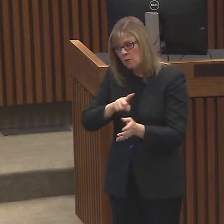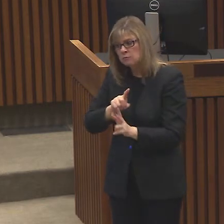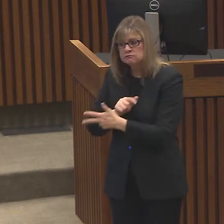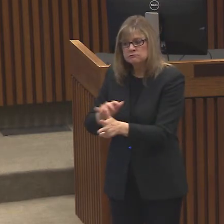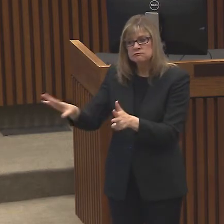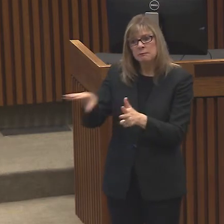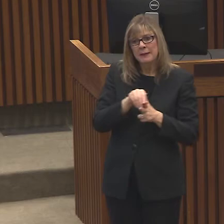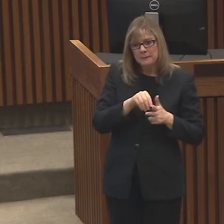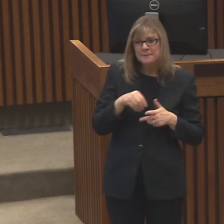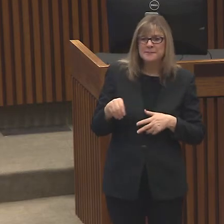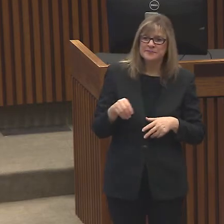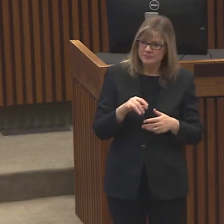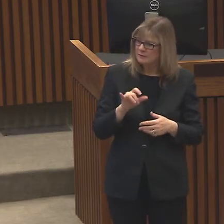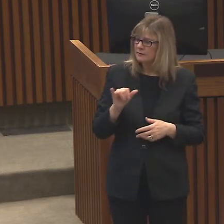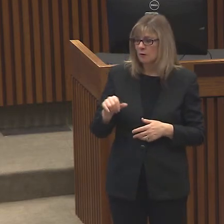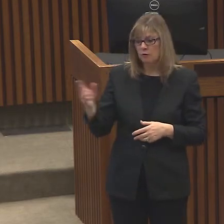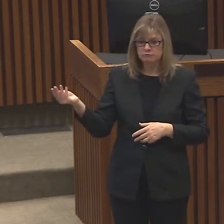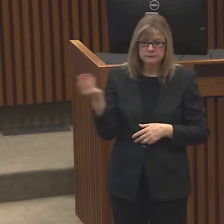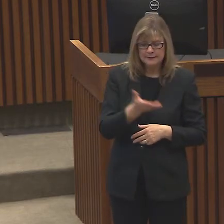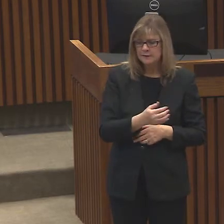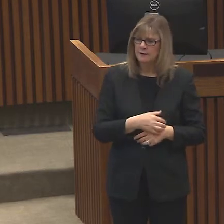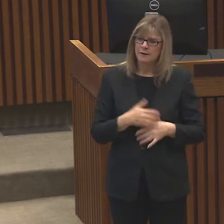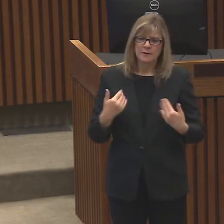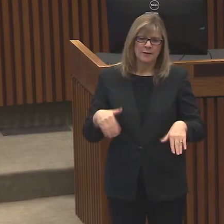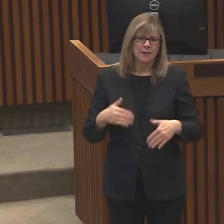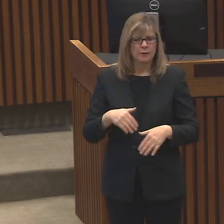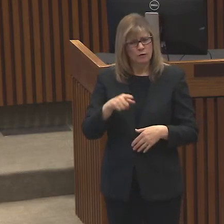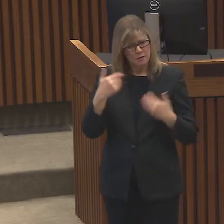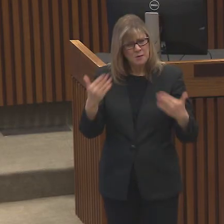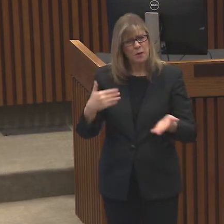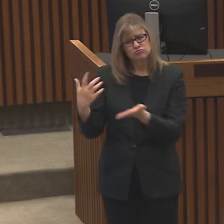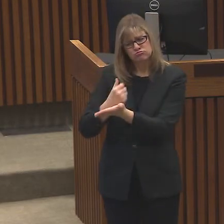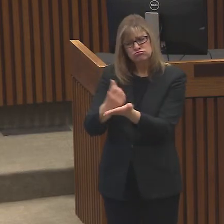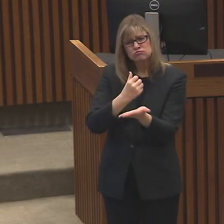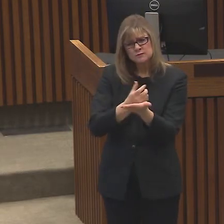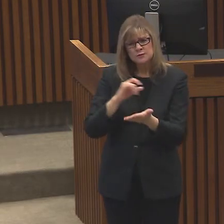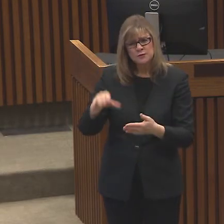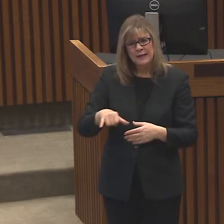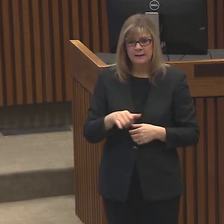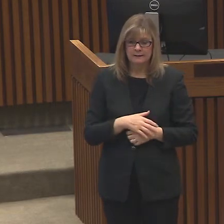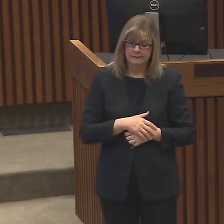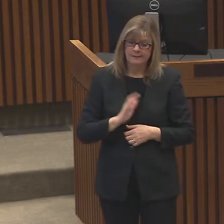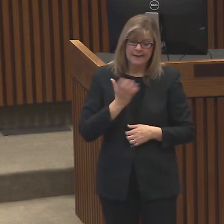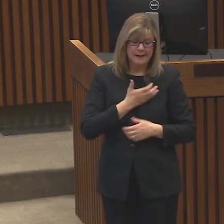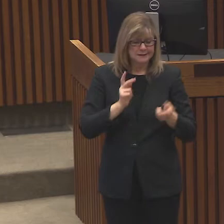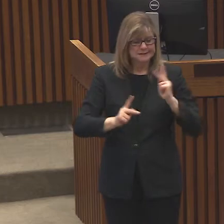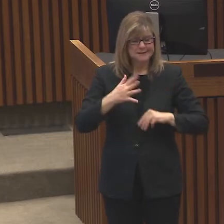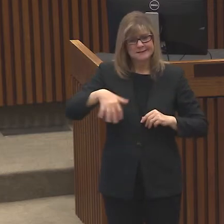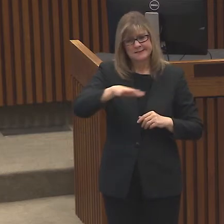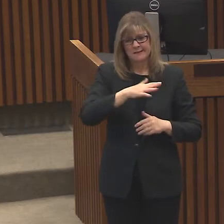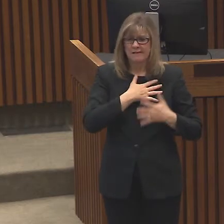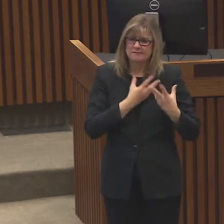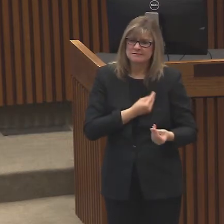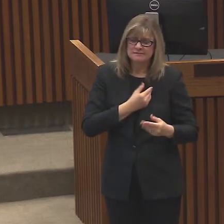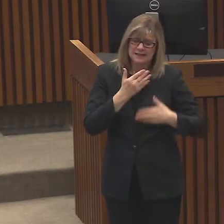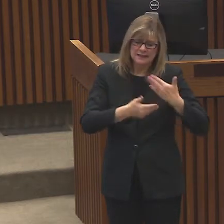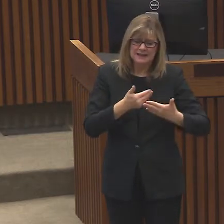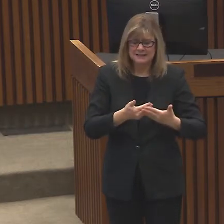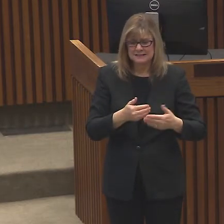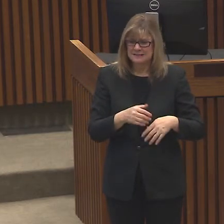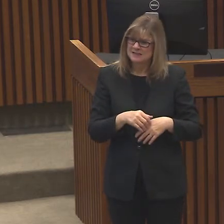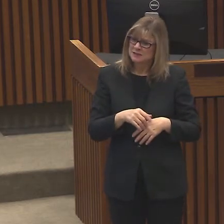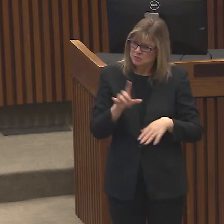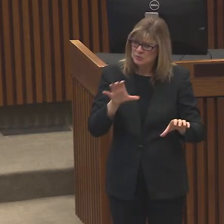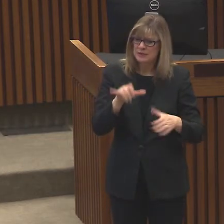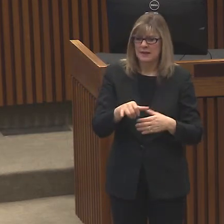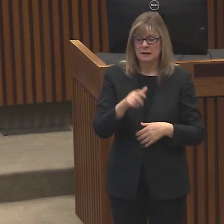seen so much kindness and generosity from our citizens. Please continue that. And I know it hurts right now, but we will all